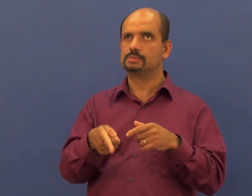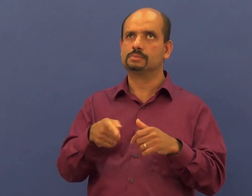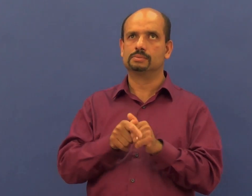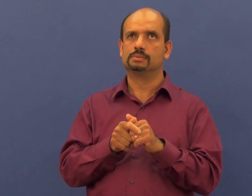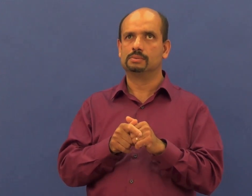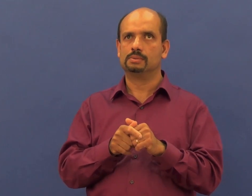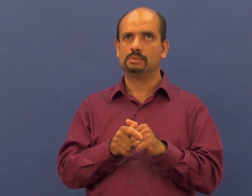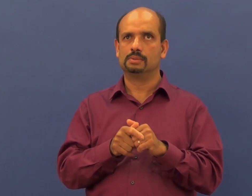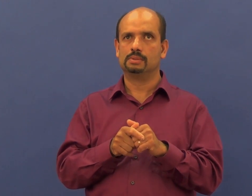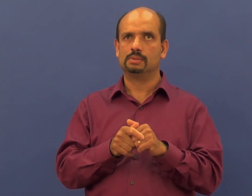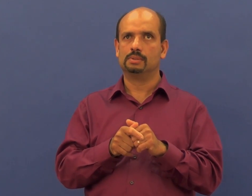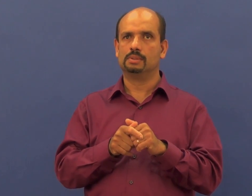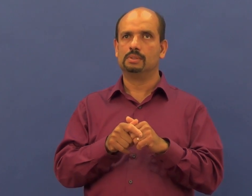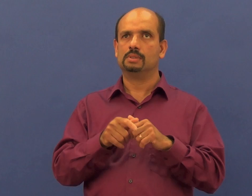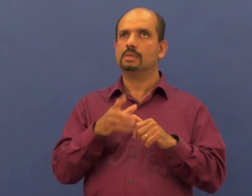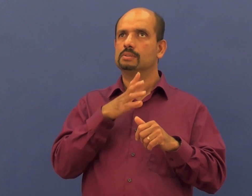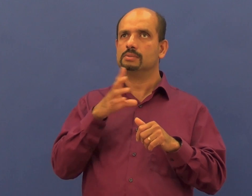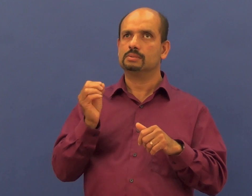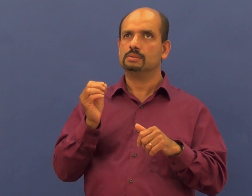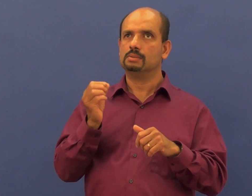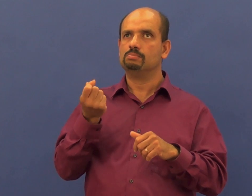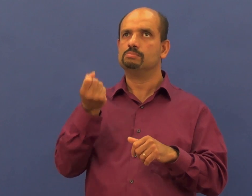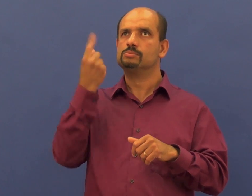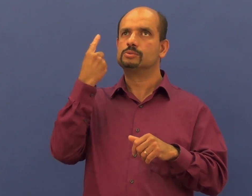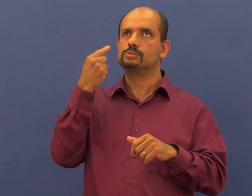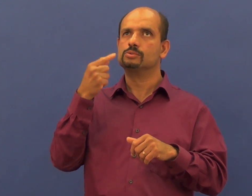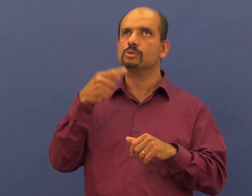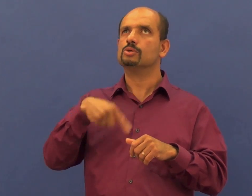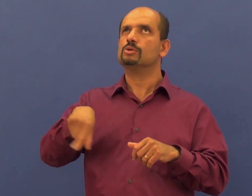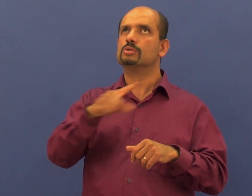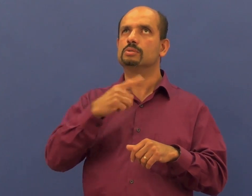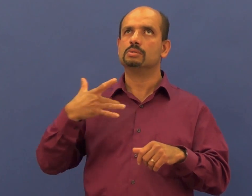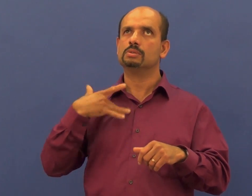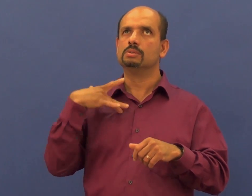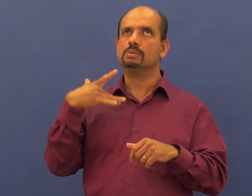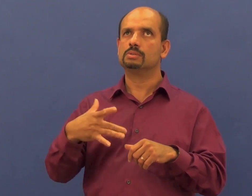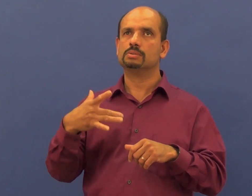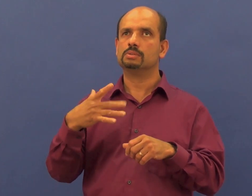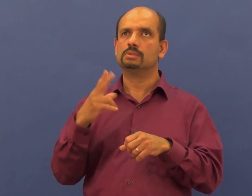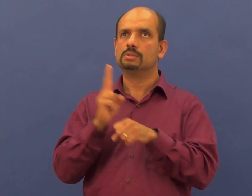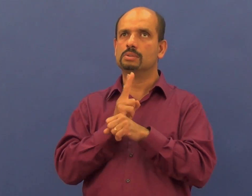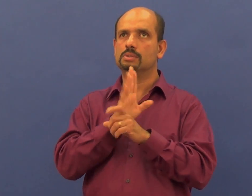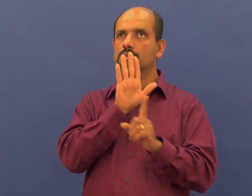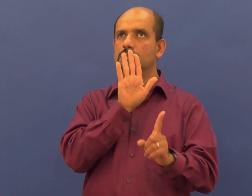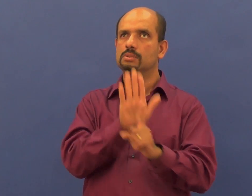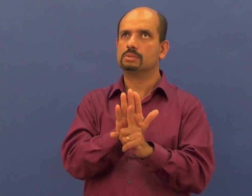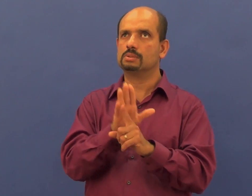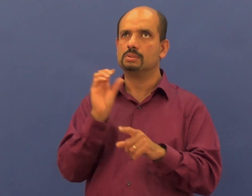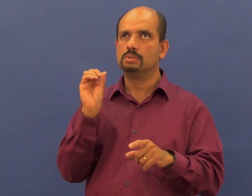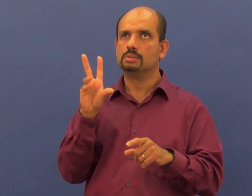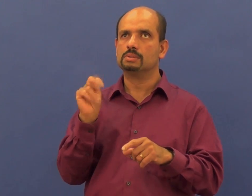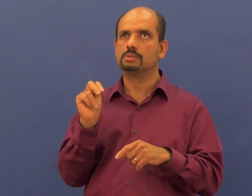It's important to mention that each note taker runs on its own proprietary operating system.